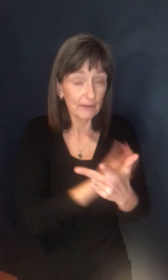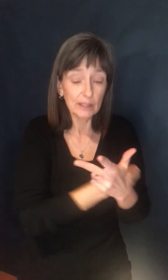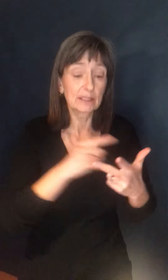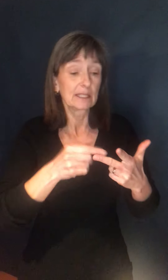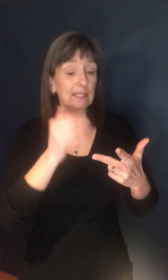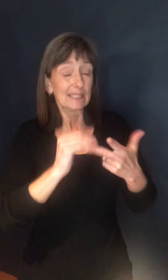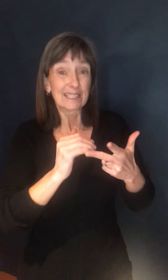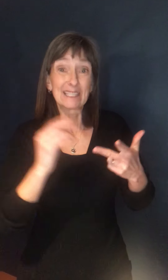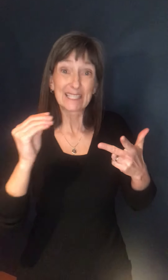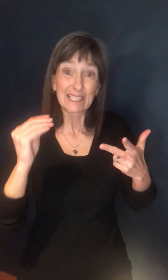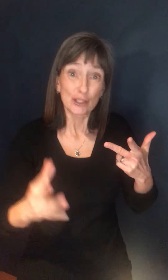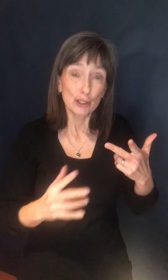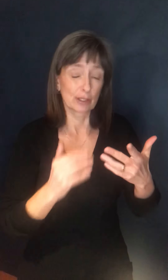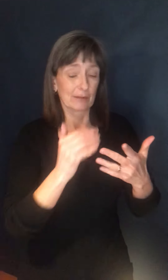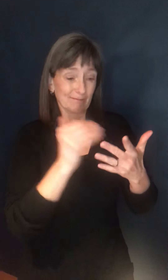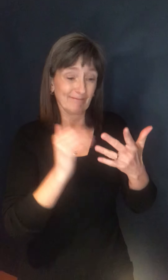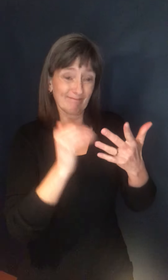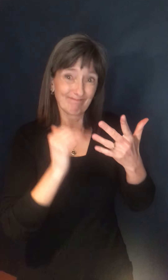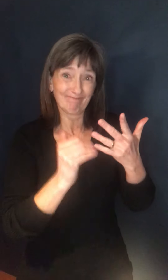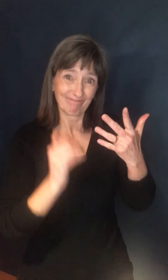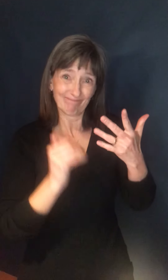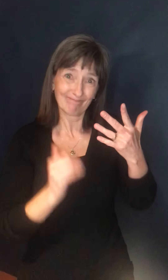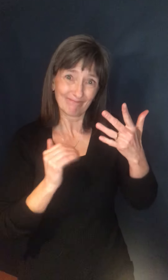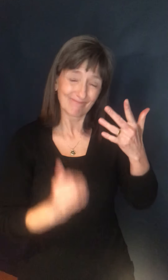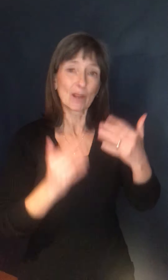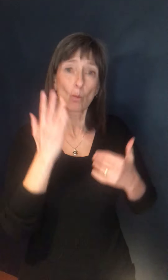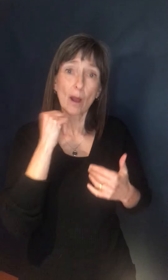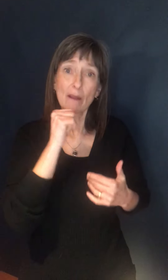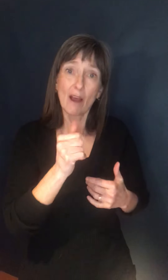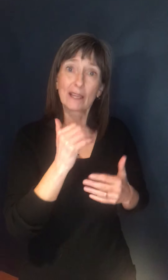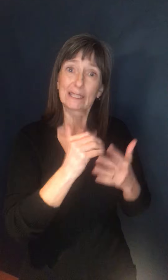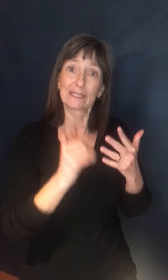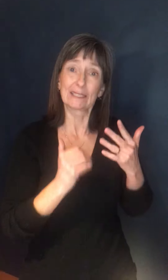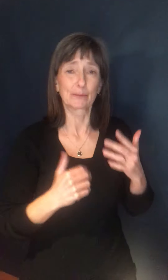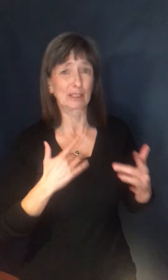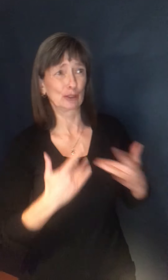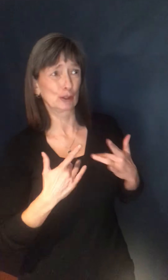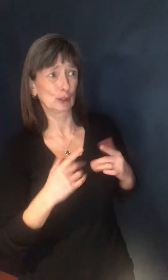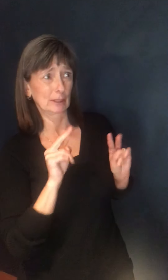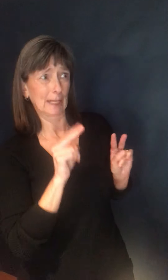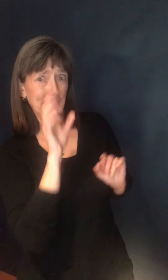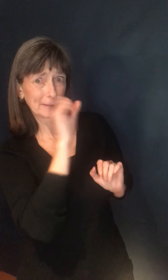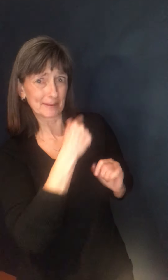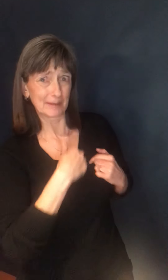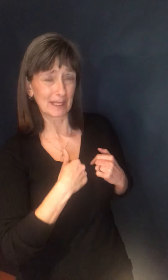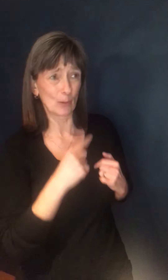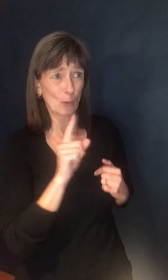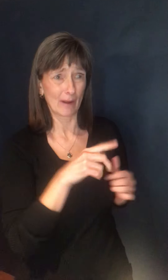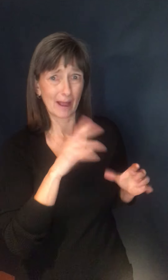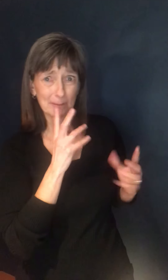it's, why not have this list set so that people aren't always worried that they submit? Um,